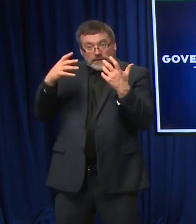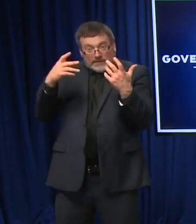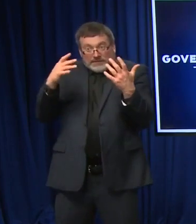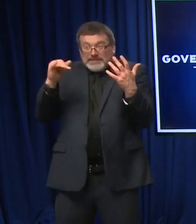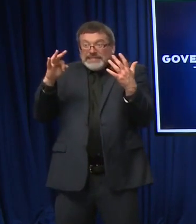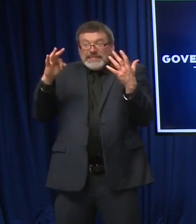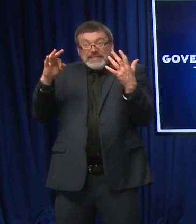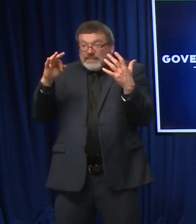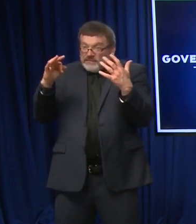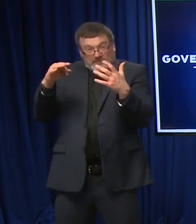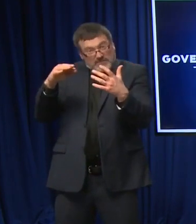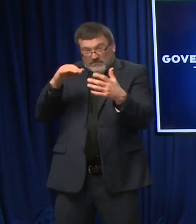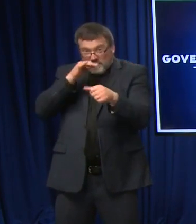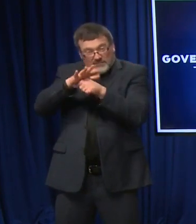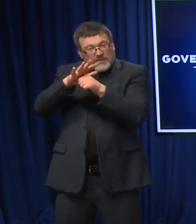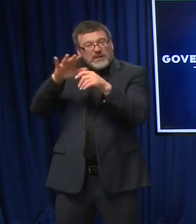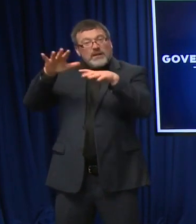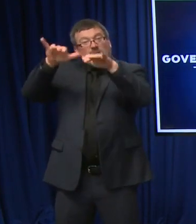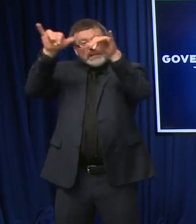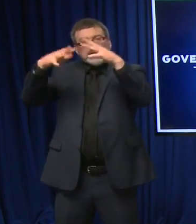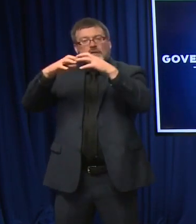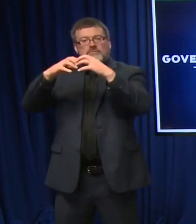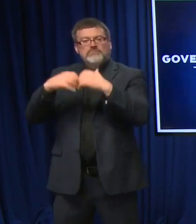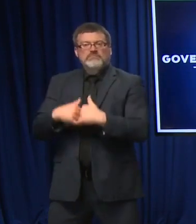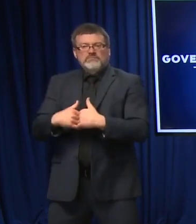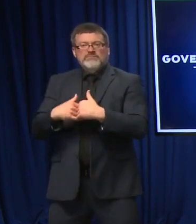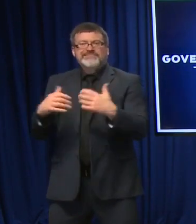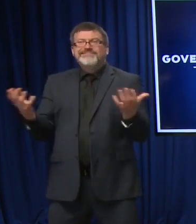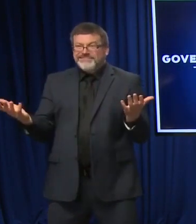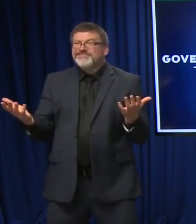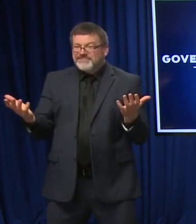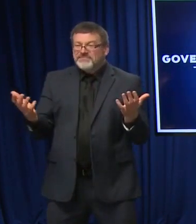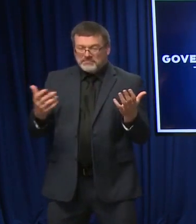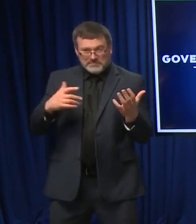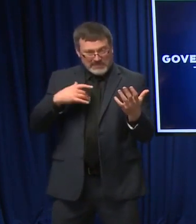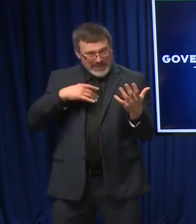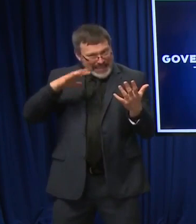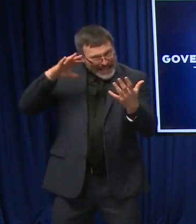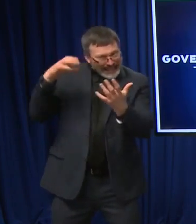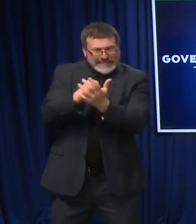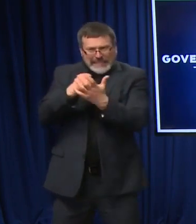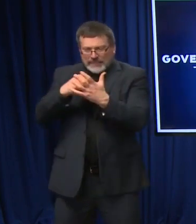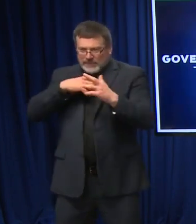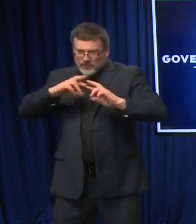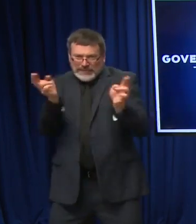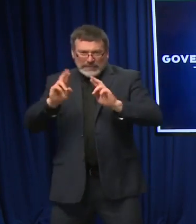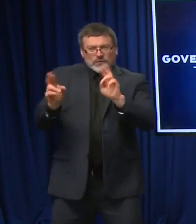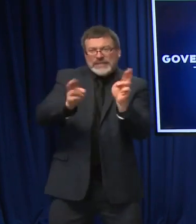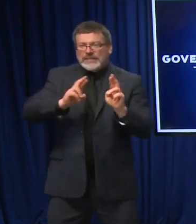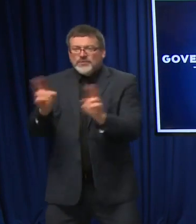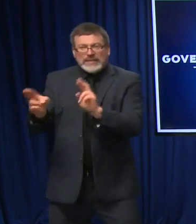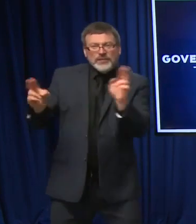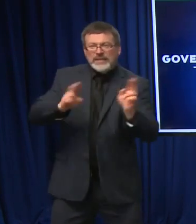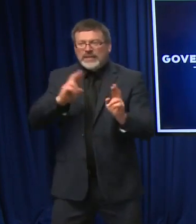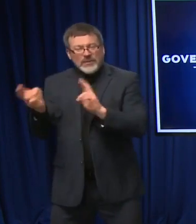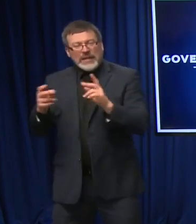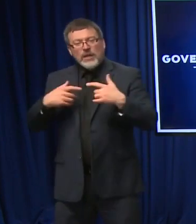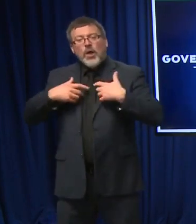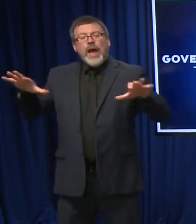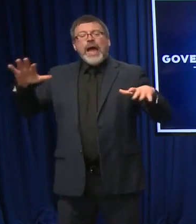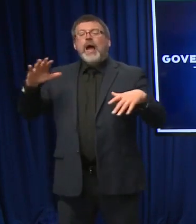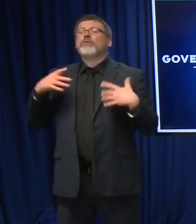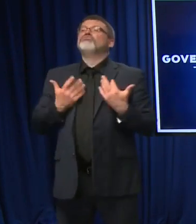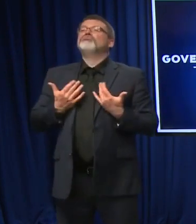We're flexing aggressively now to handle what we can handle. But at some point, I'm not going to say the system breaks, but the system just hits real capacity limits. that